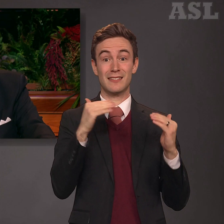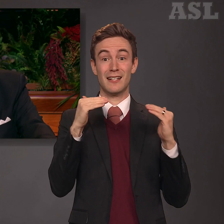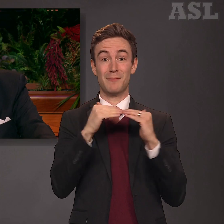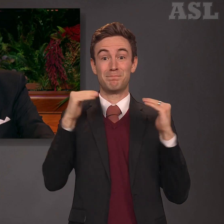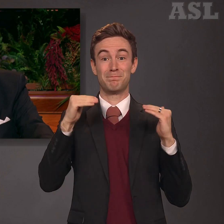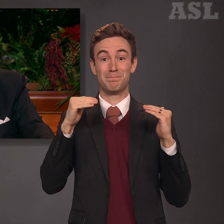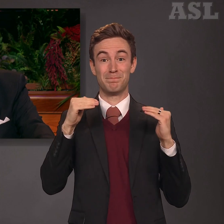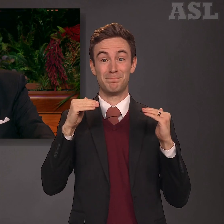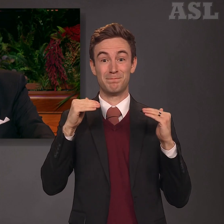now.